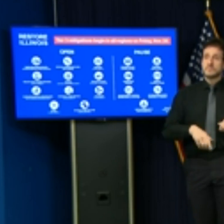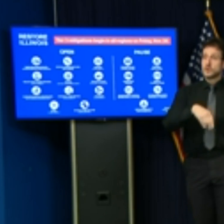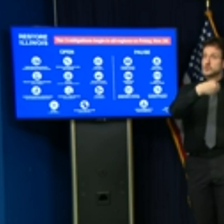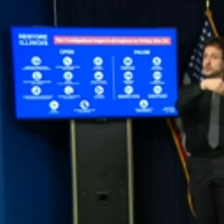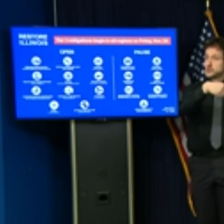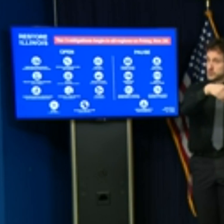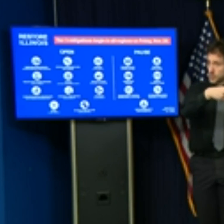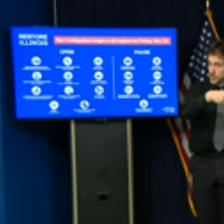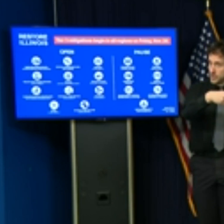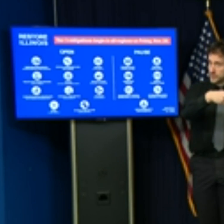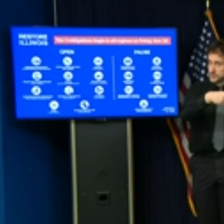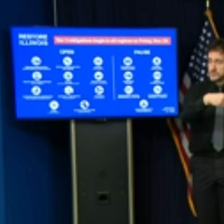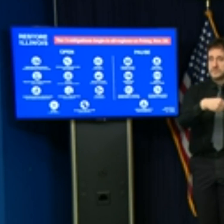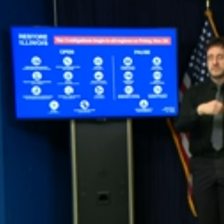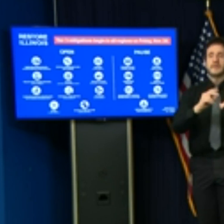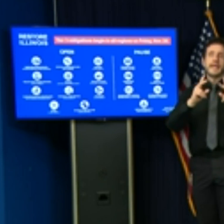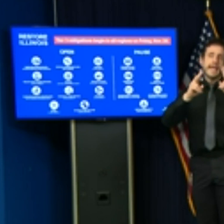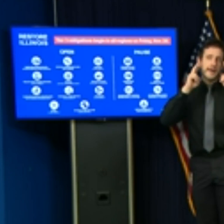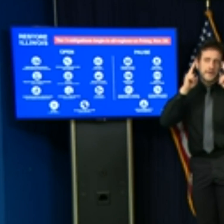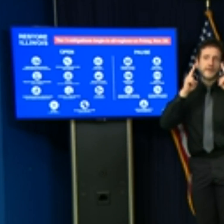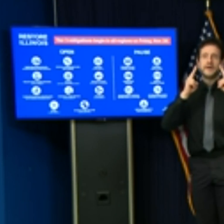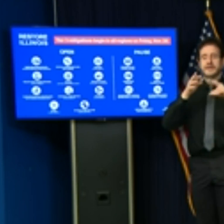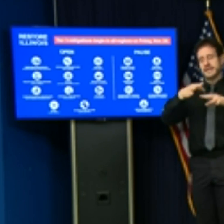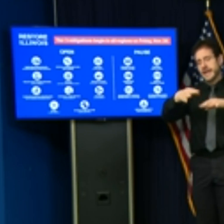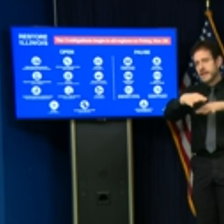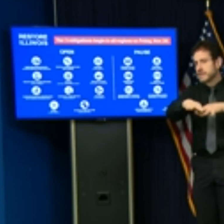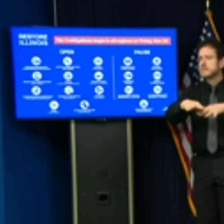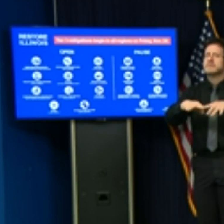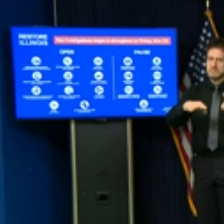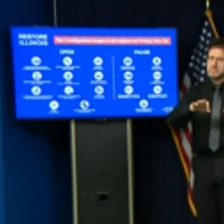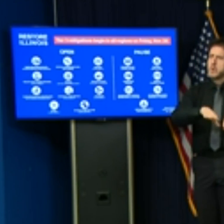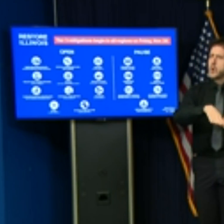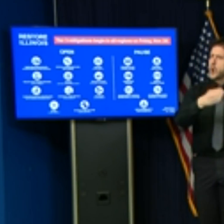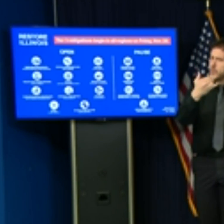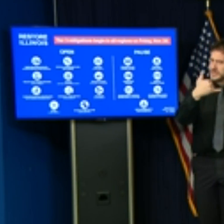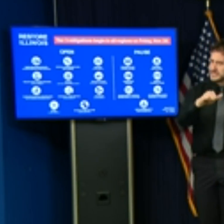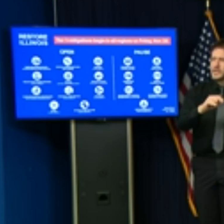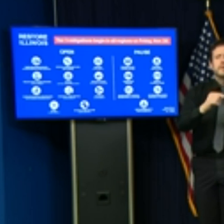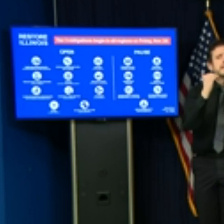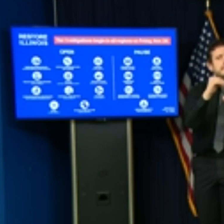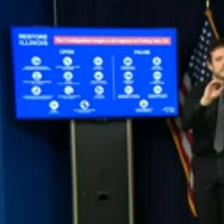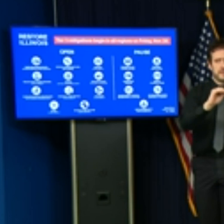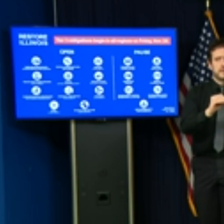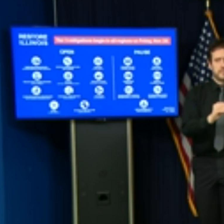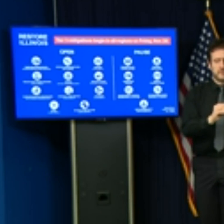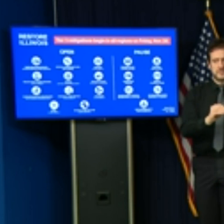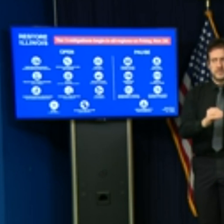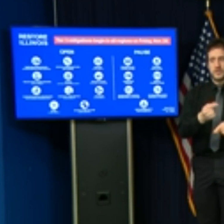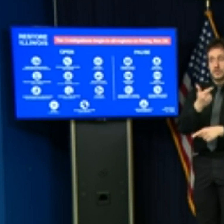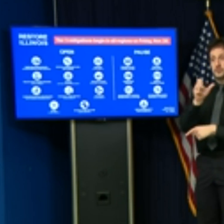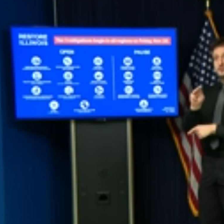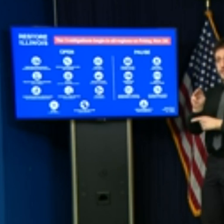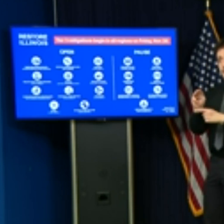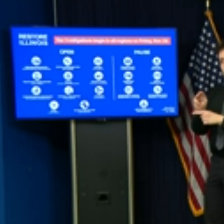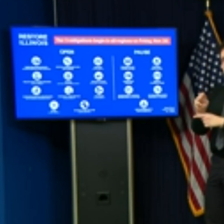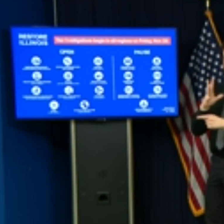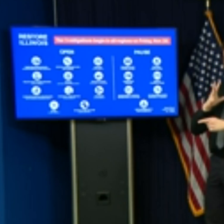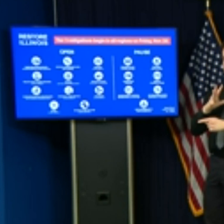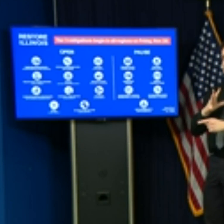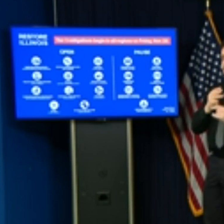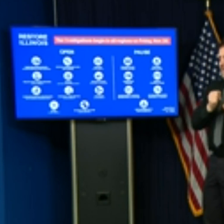personal services where you can keep your mask on, will remain open at limited capacities. Gyms can allow